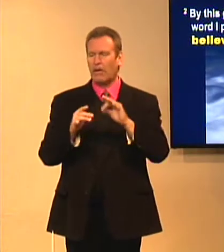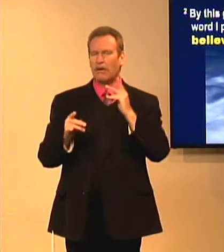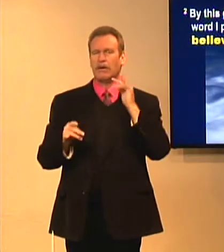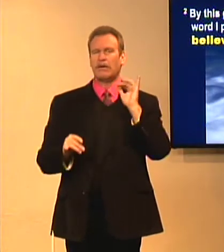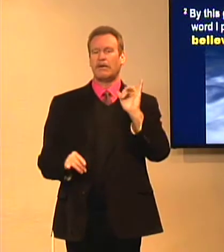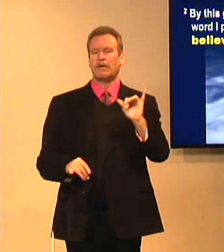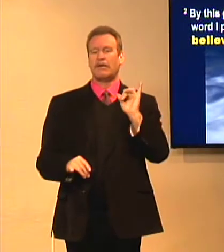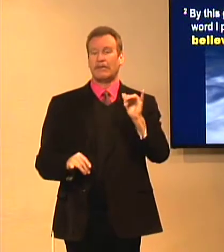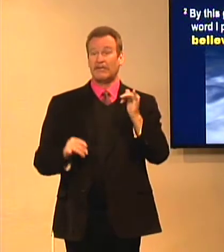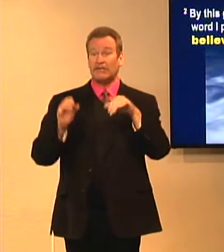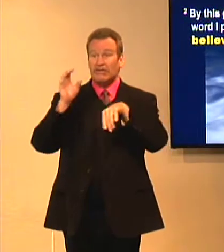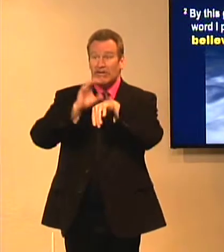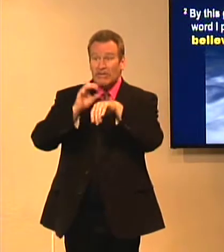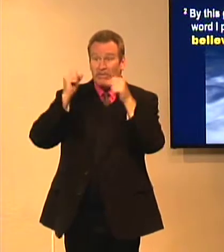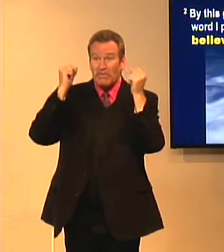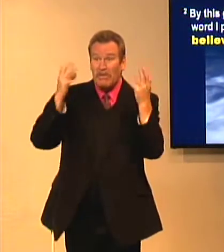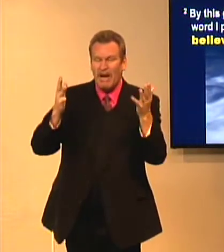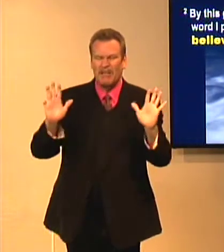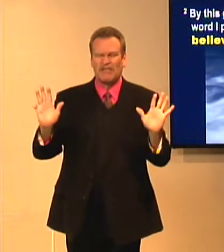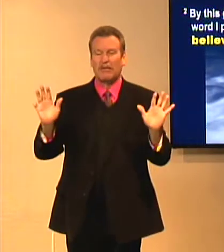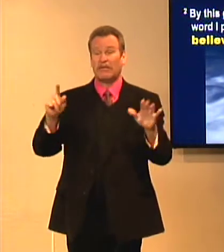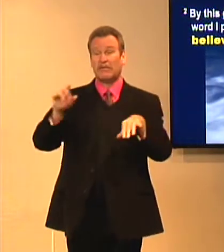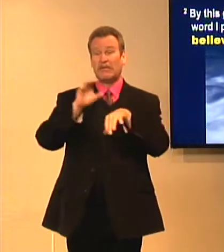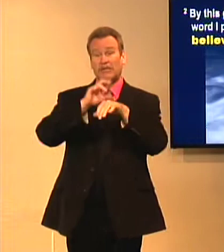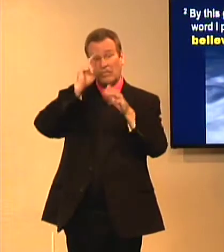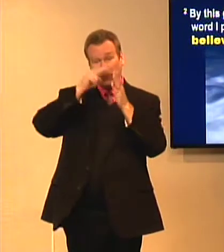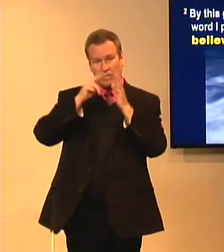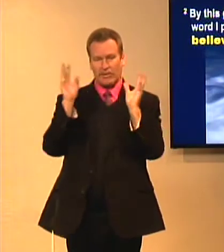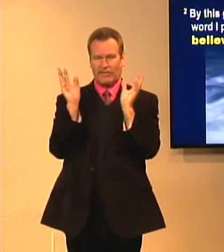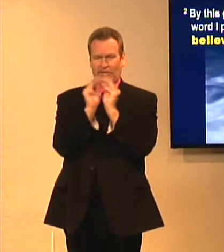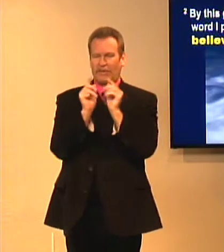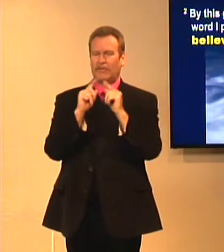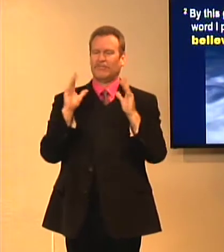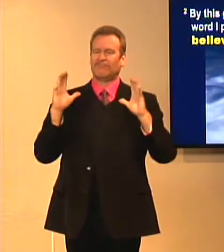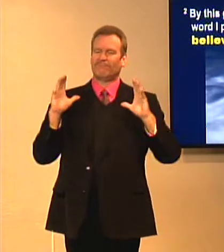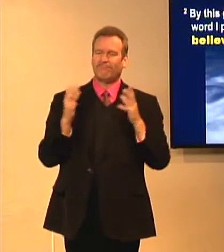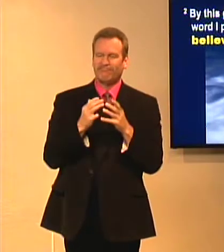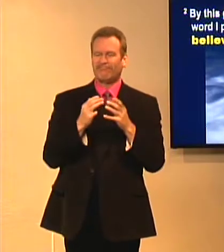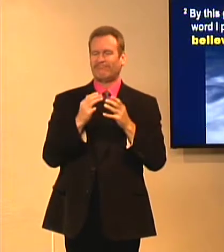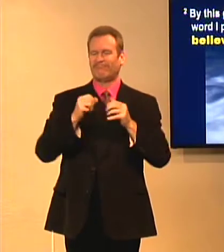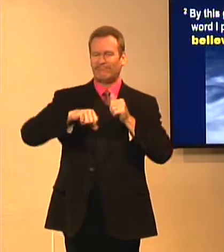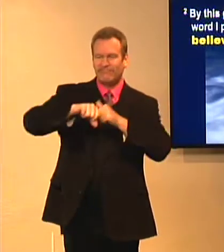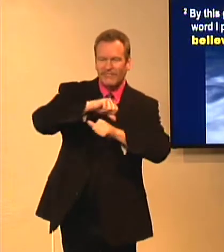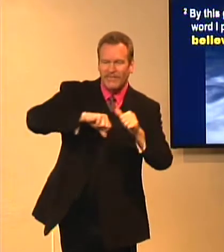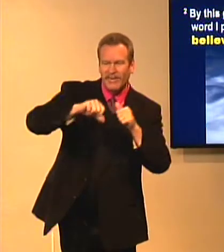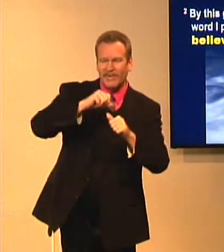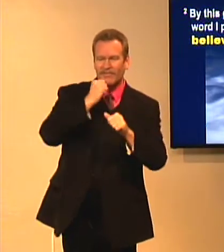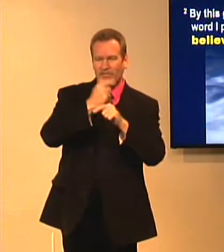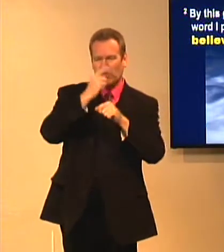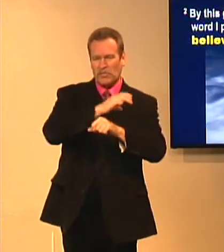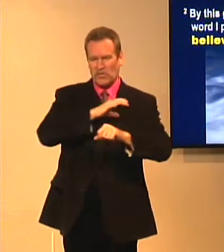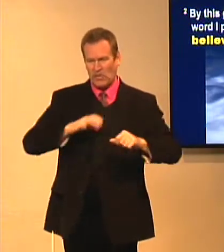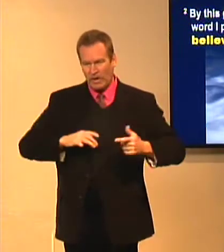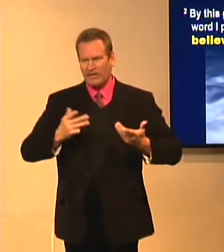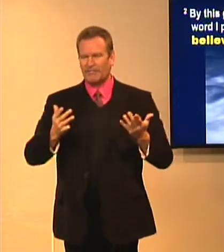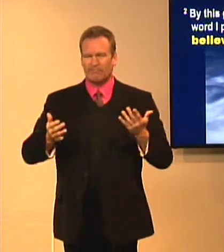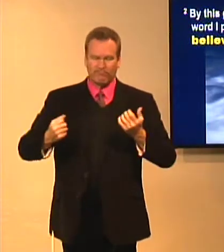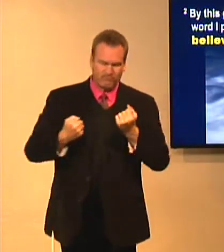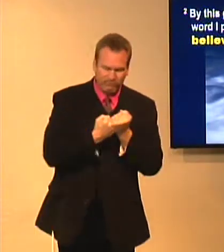It's critical that we understand this. So churches are not the source of anything, a meeting place. We're just gathering together to fellowship as brothers and sisters of